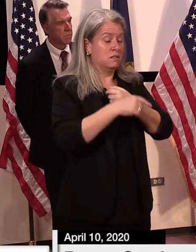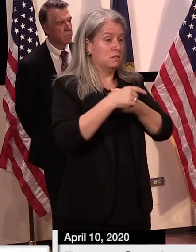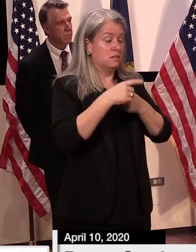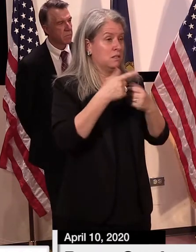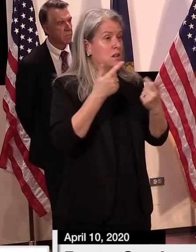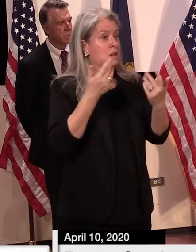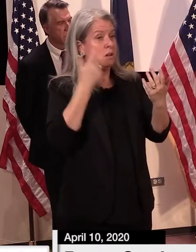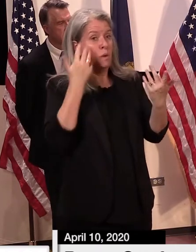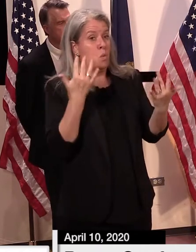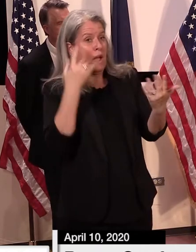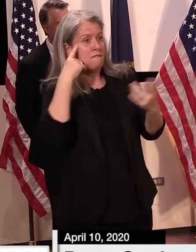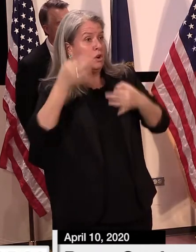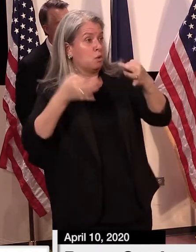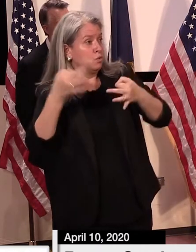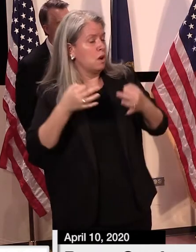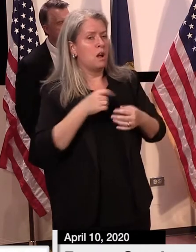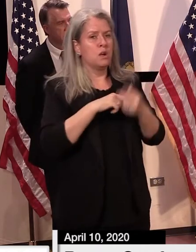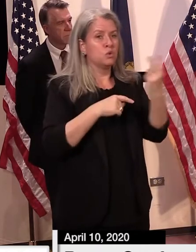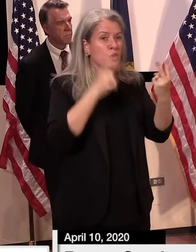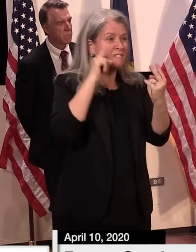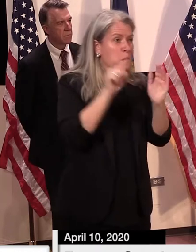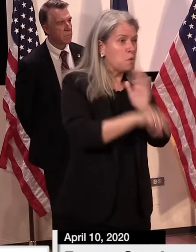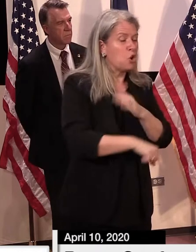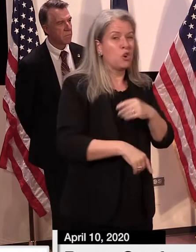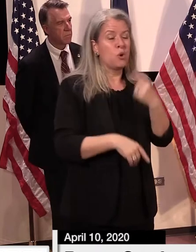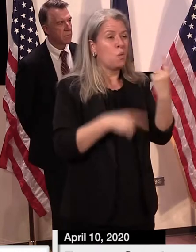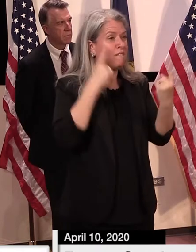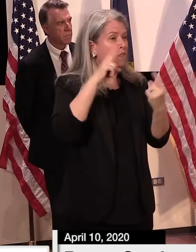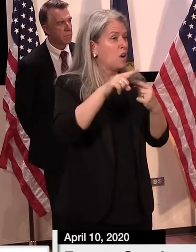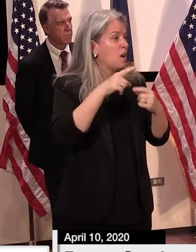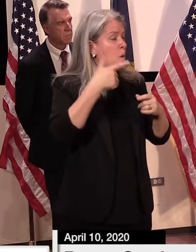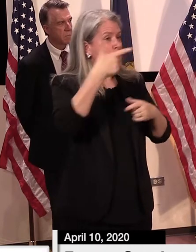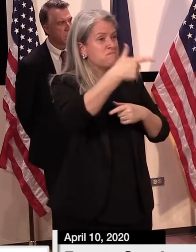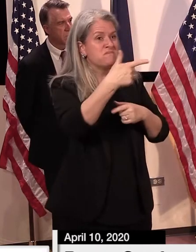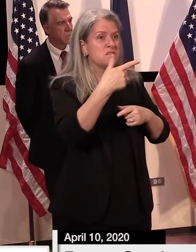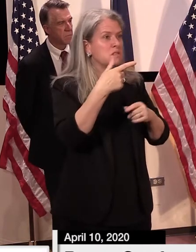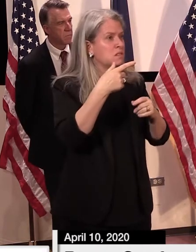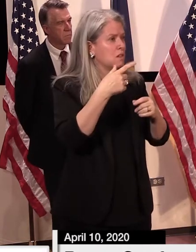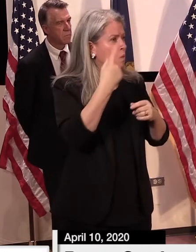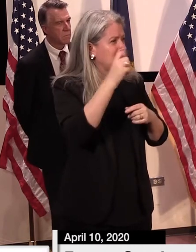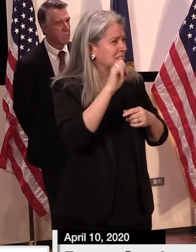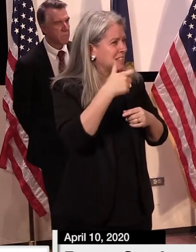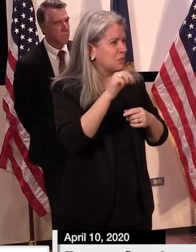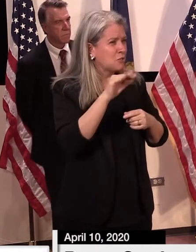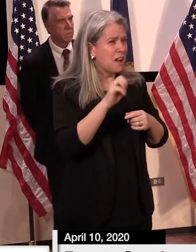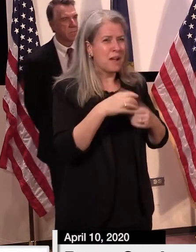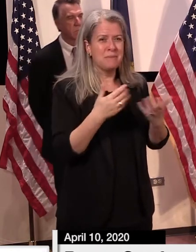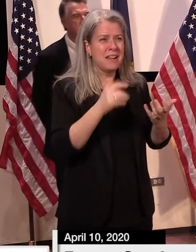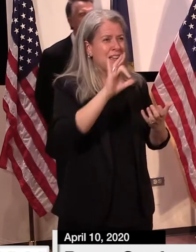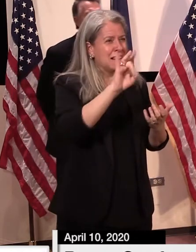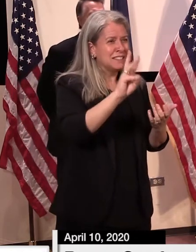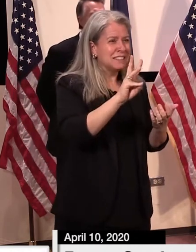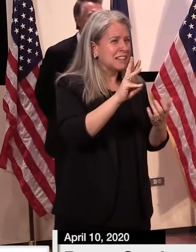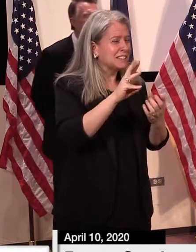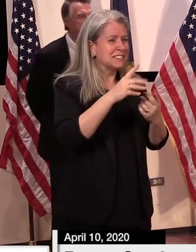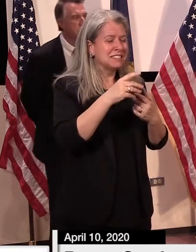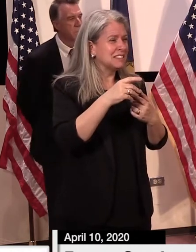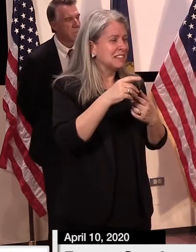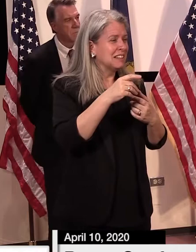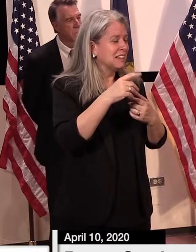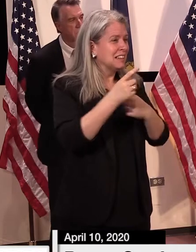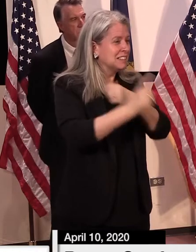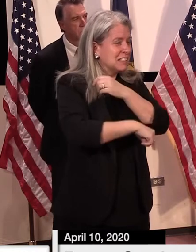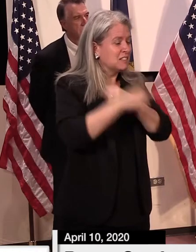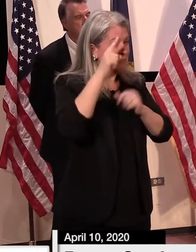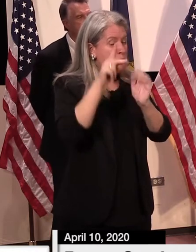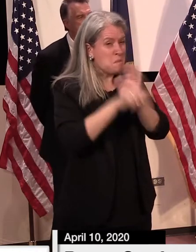charges. Two for murder. One assault and robbery with a weapon. One sex crime. 86 are sentenced. 18